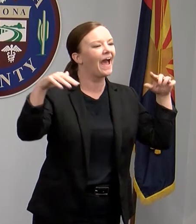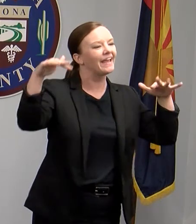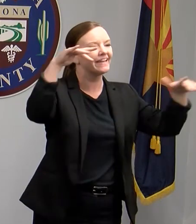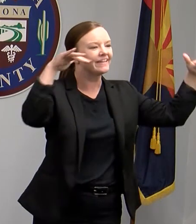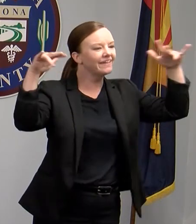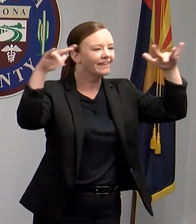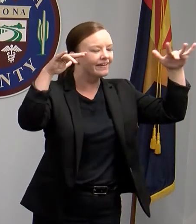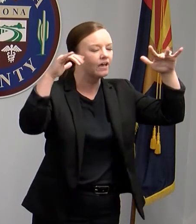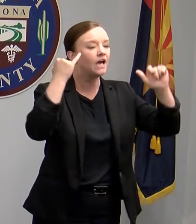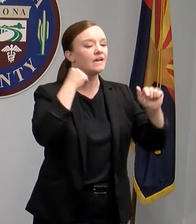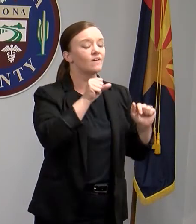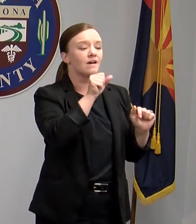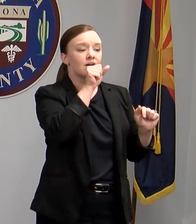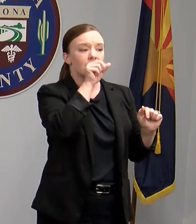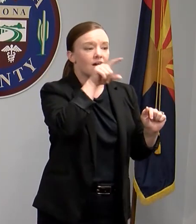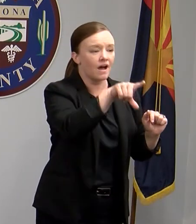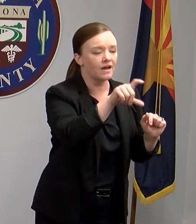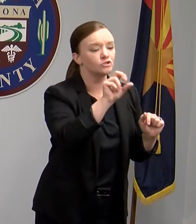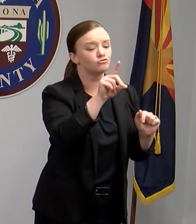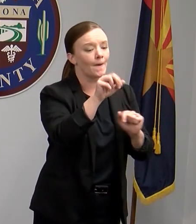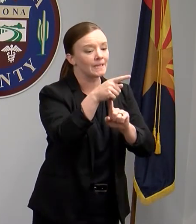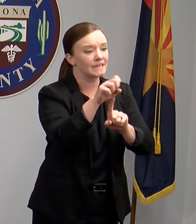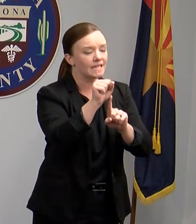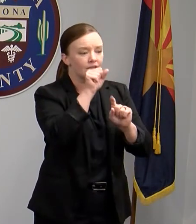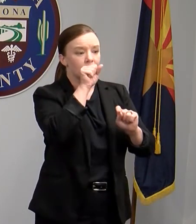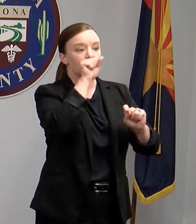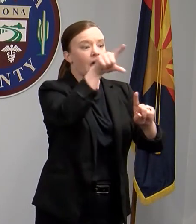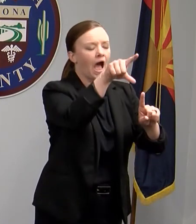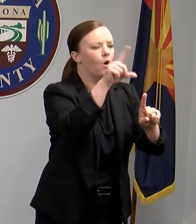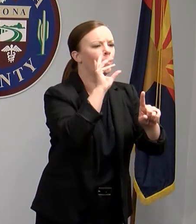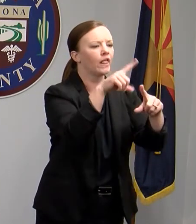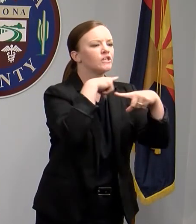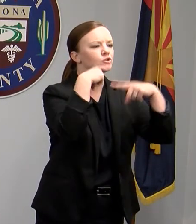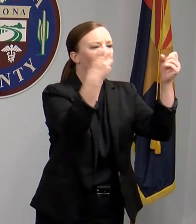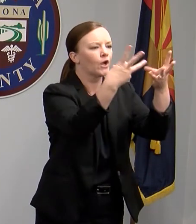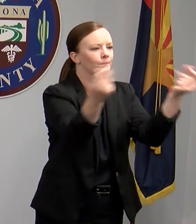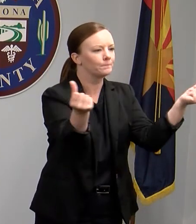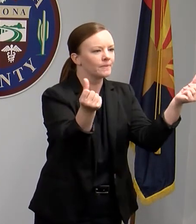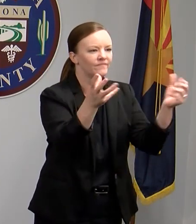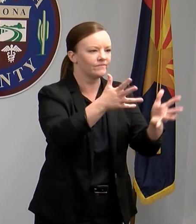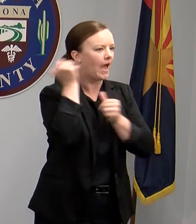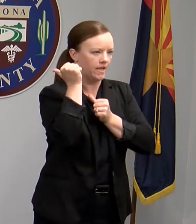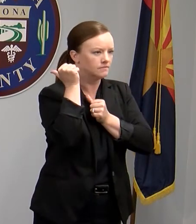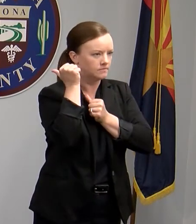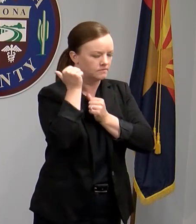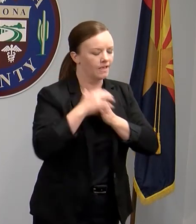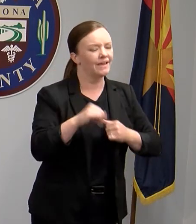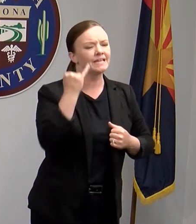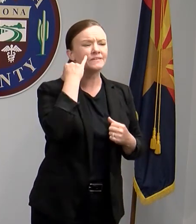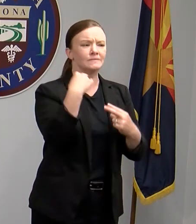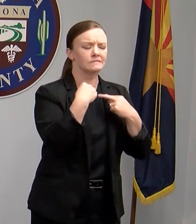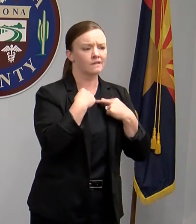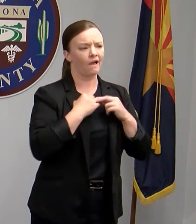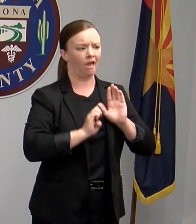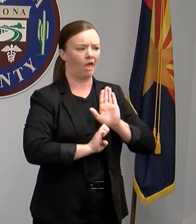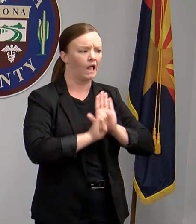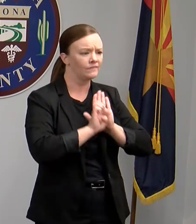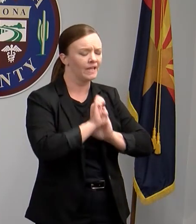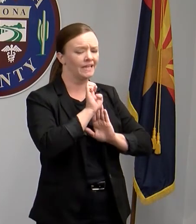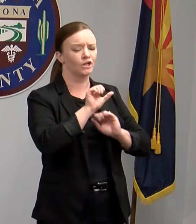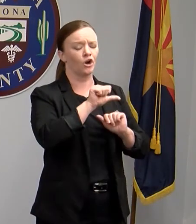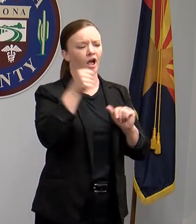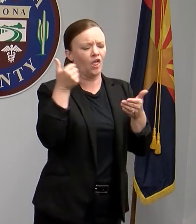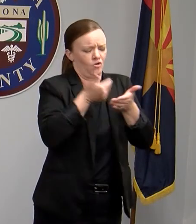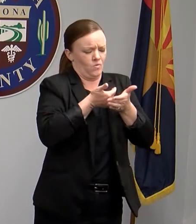outdoors than they will indoors. And if you find yourself stuck in an elevator or other close quarters, it's best for